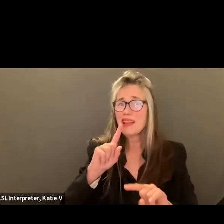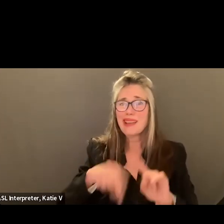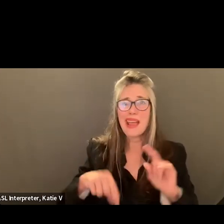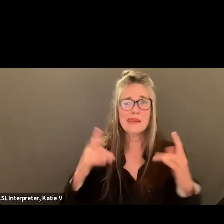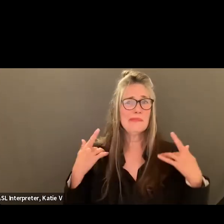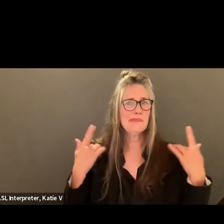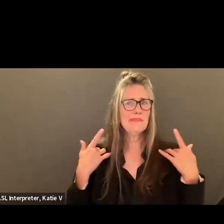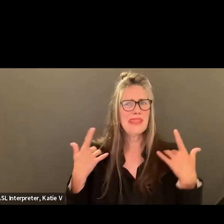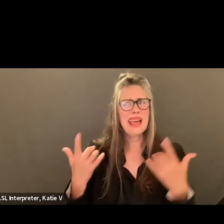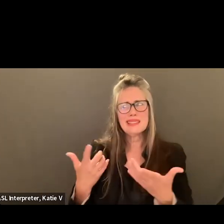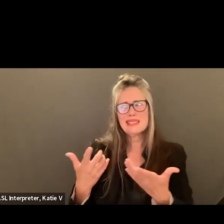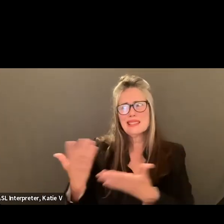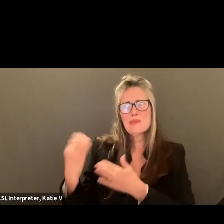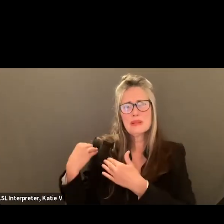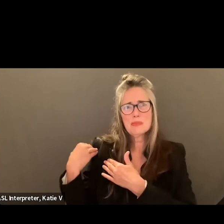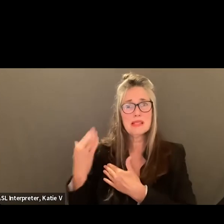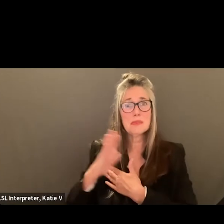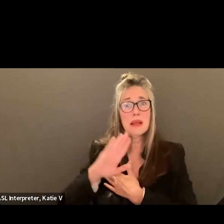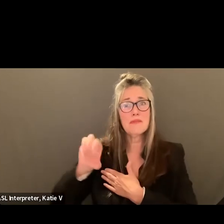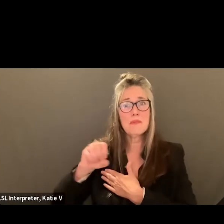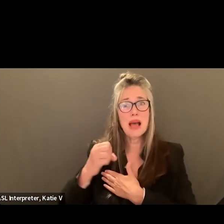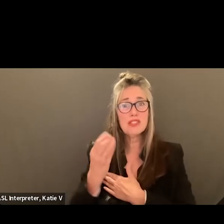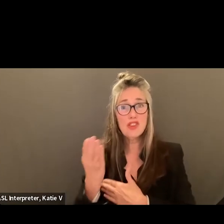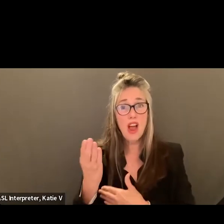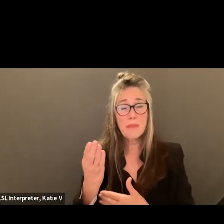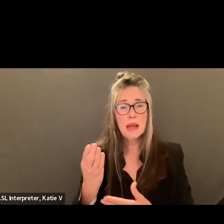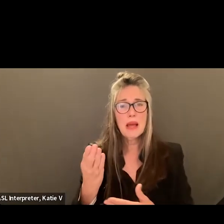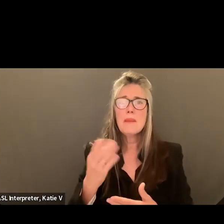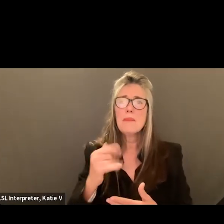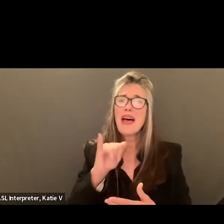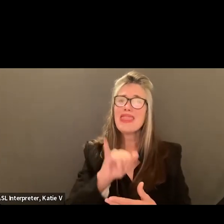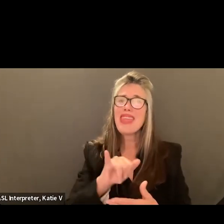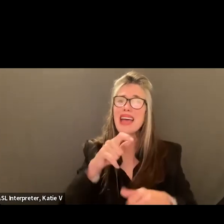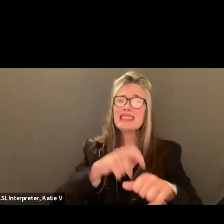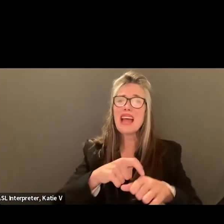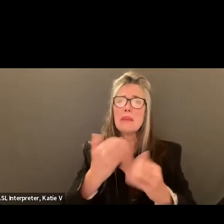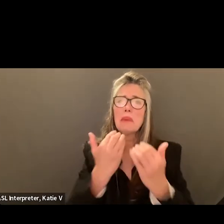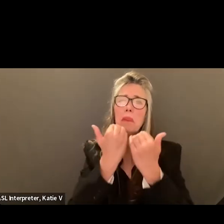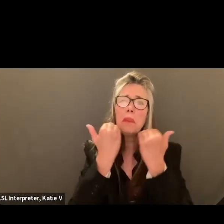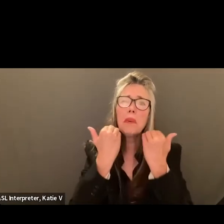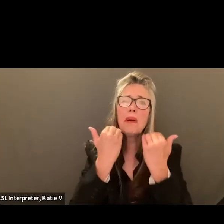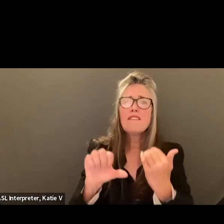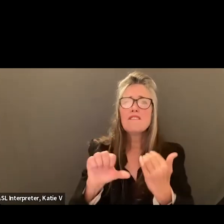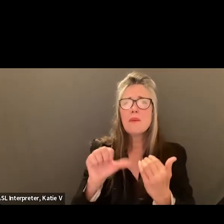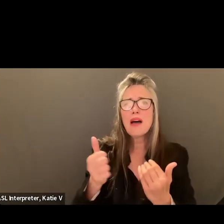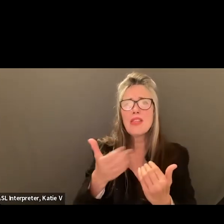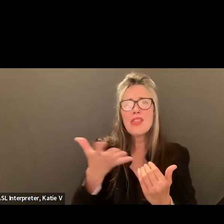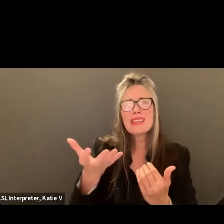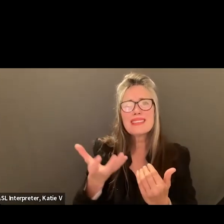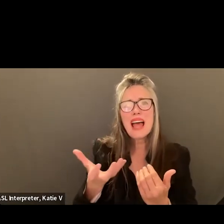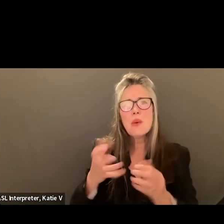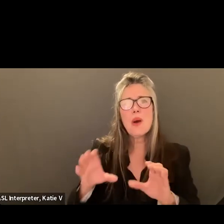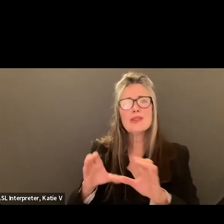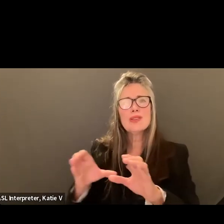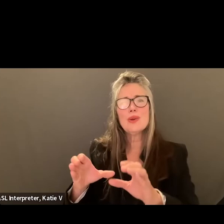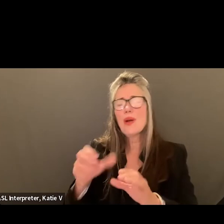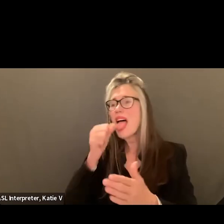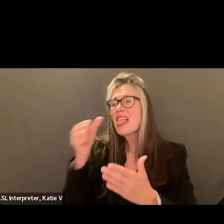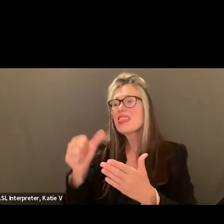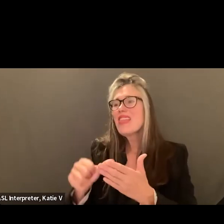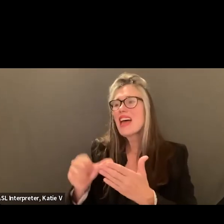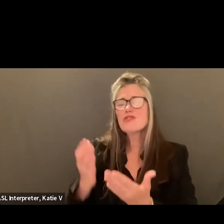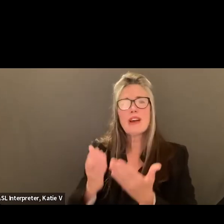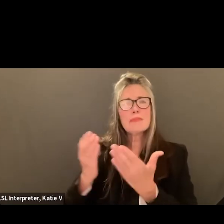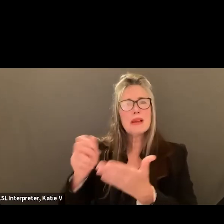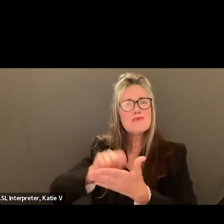pushes into all the extra things I want to do. I want to be writing letters of recommendations for my students. I